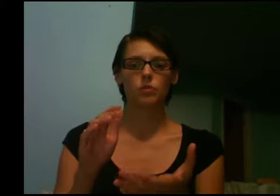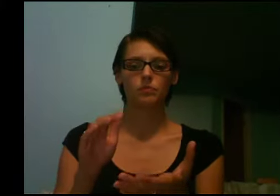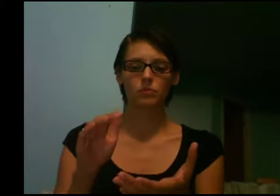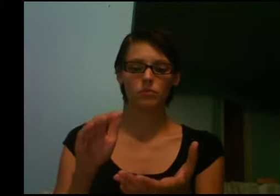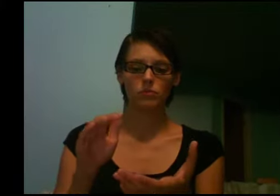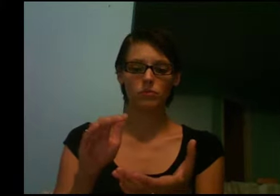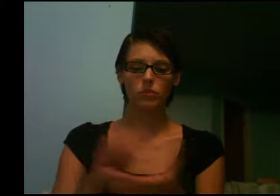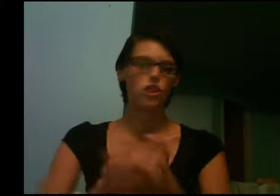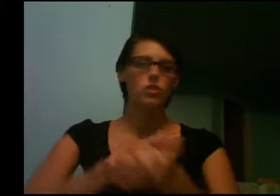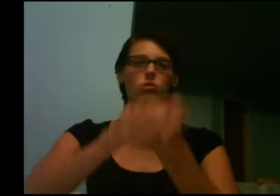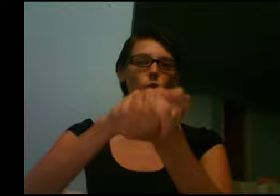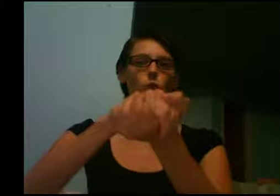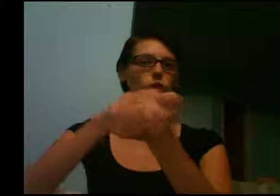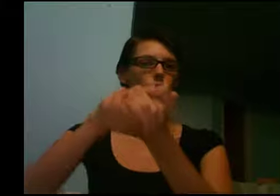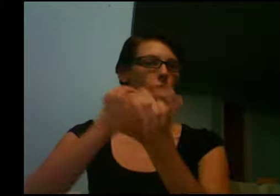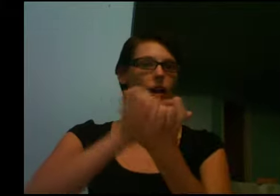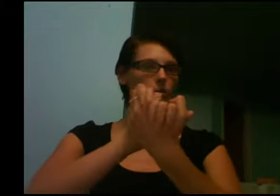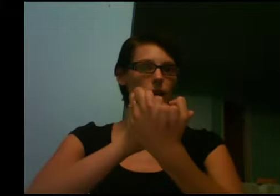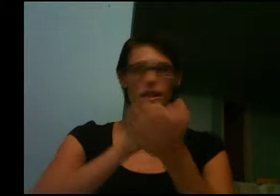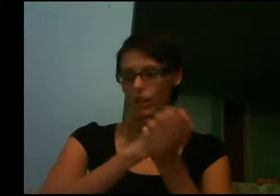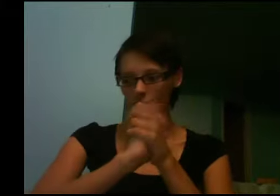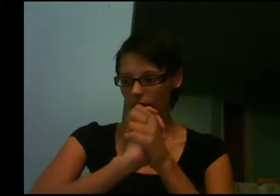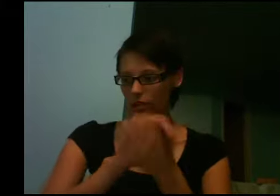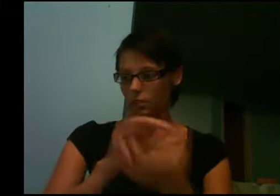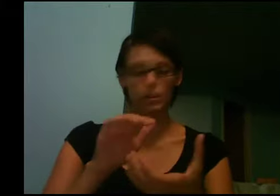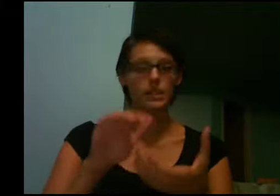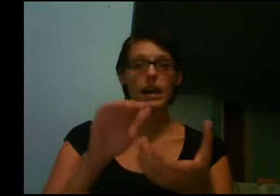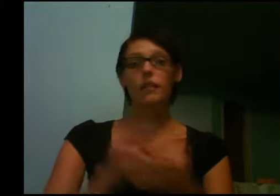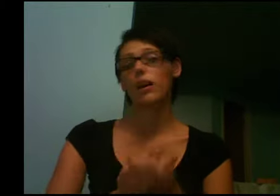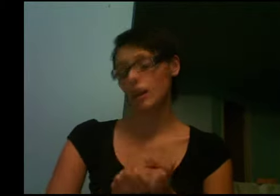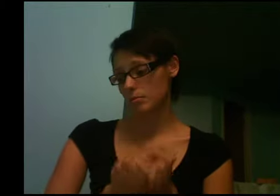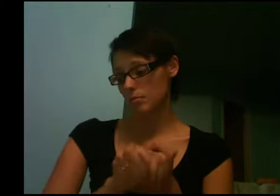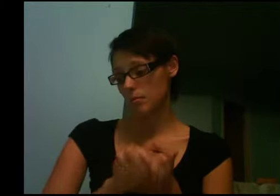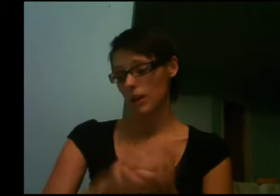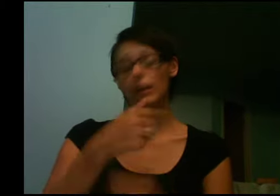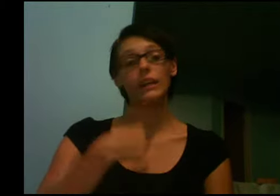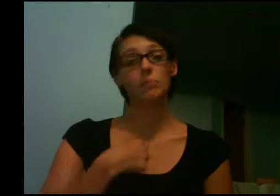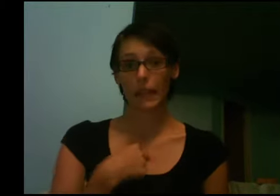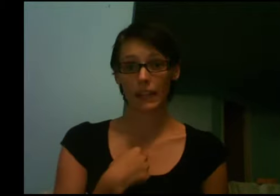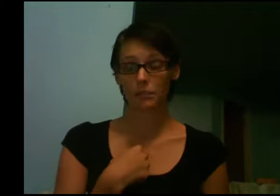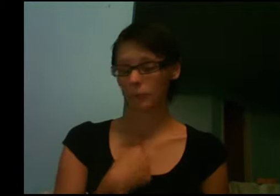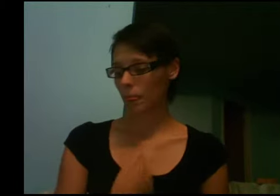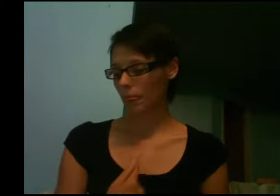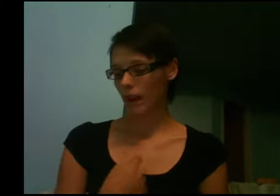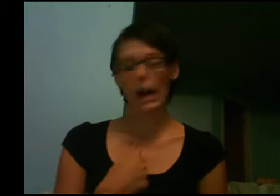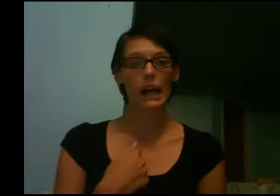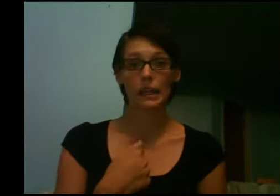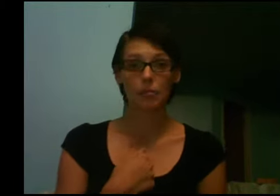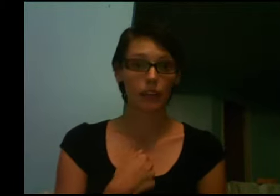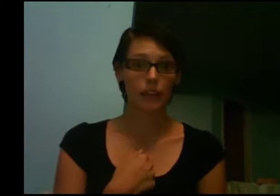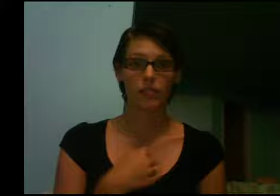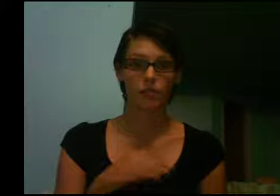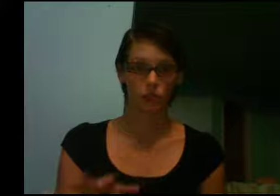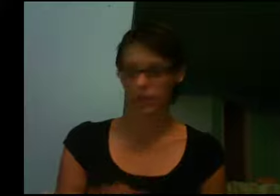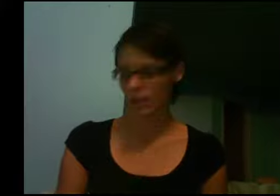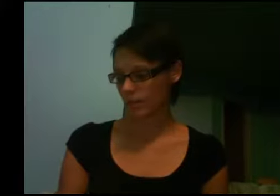So, just hold your own hand, basically. Simple as that. Marry me. I, me. They're the same.